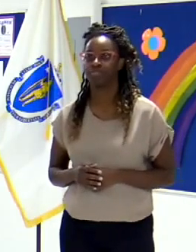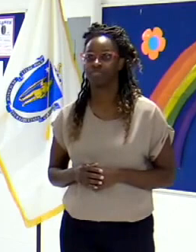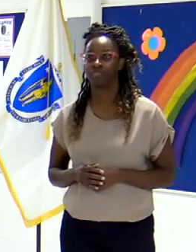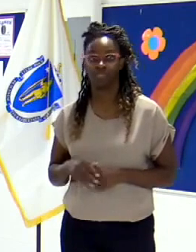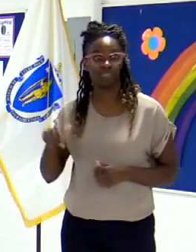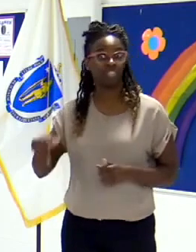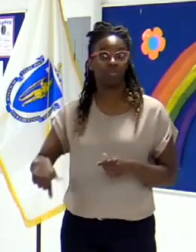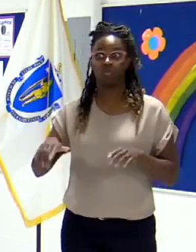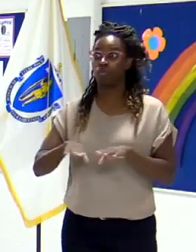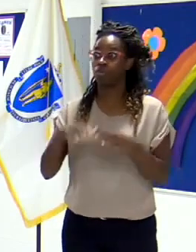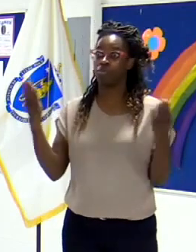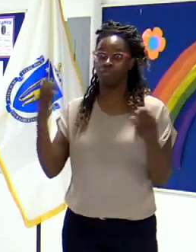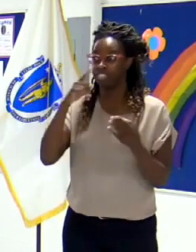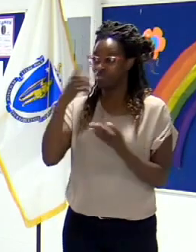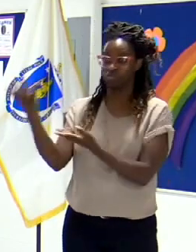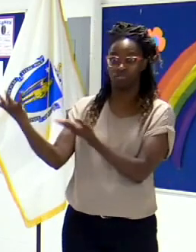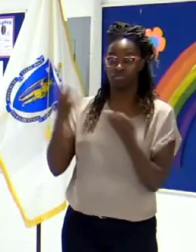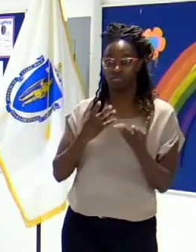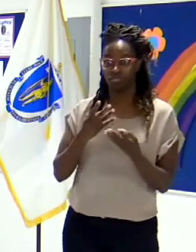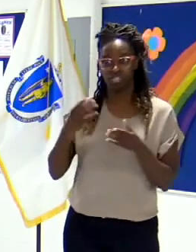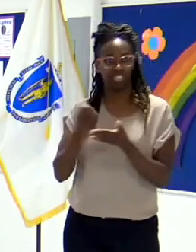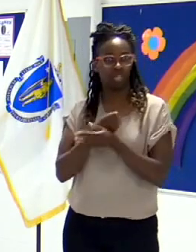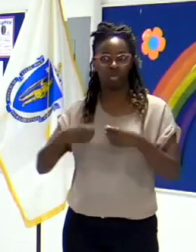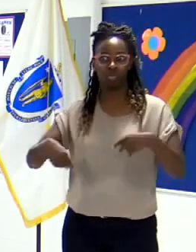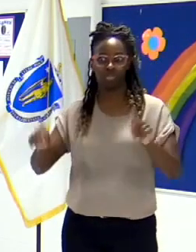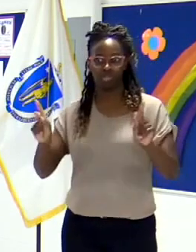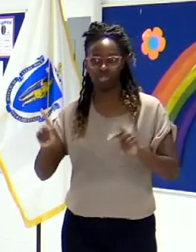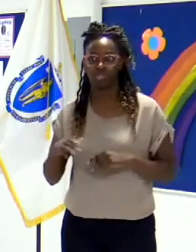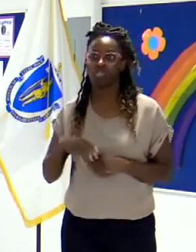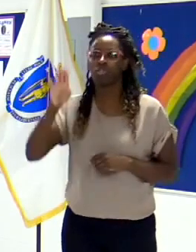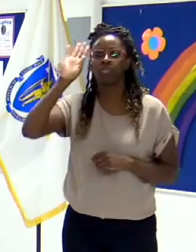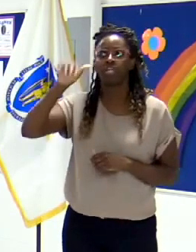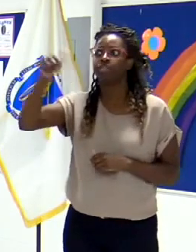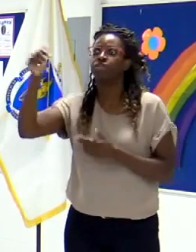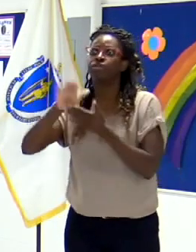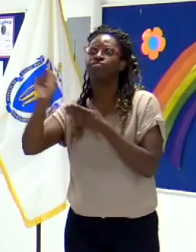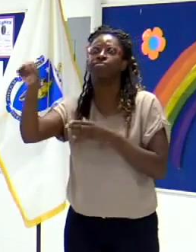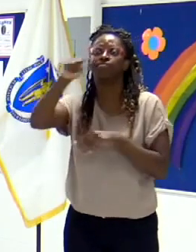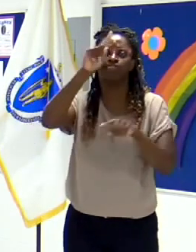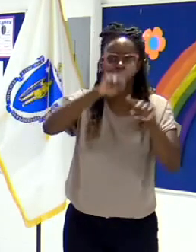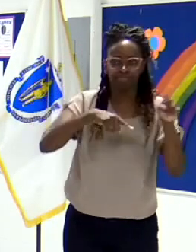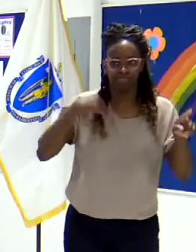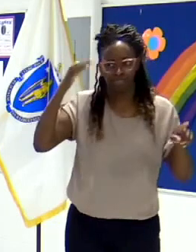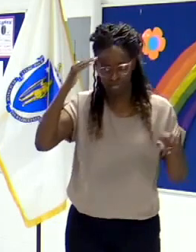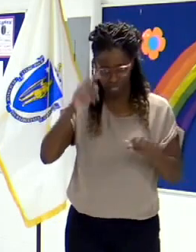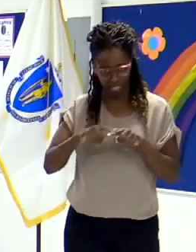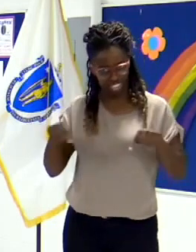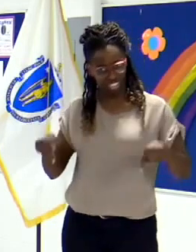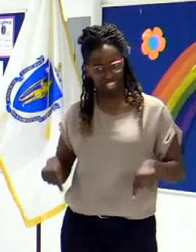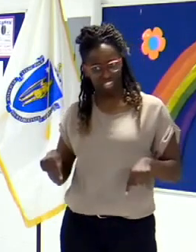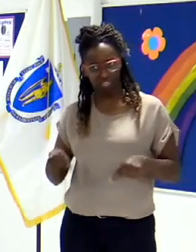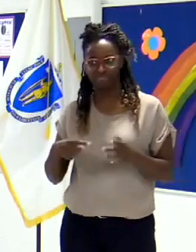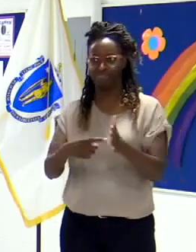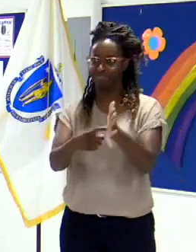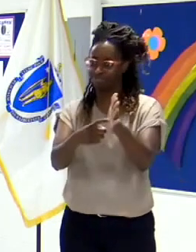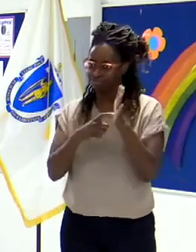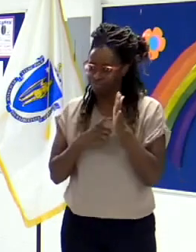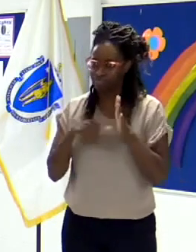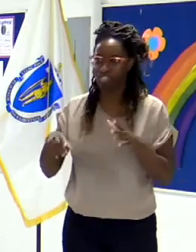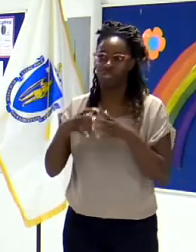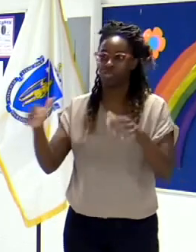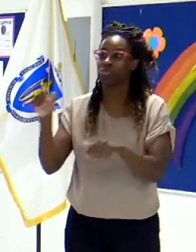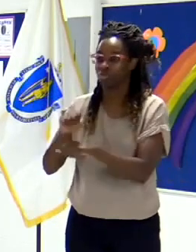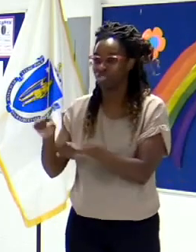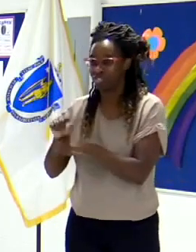but all that being considered, it has been an incredible amount of work on the part of everyone, the entire community to make this